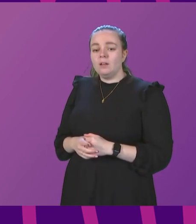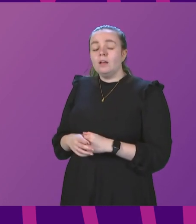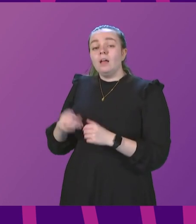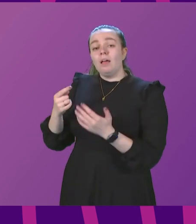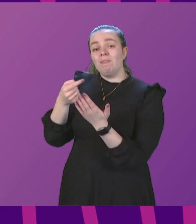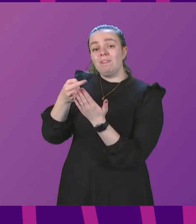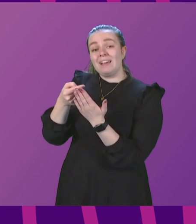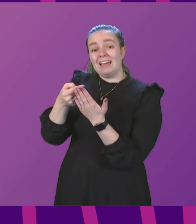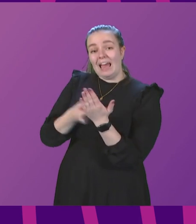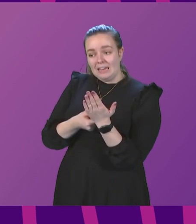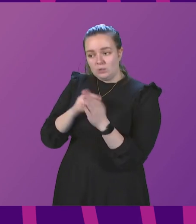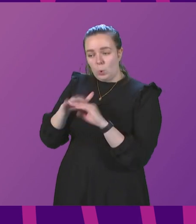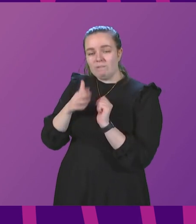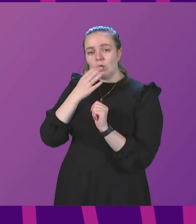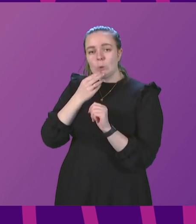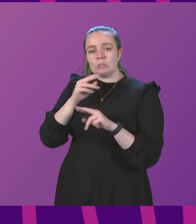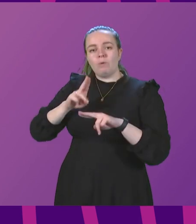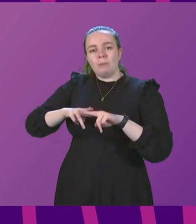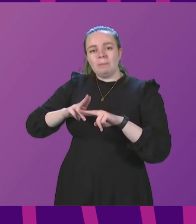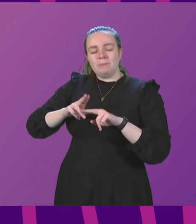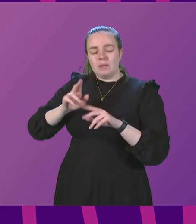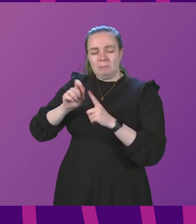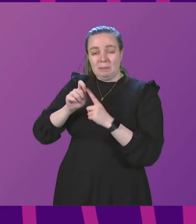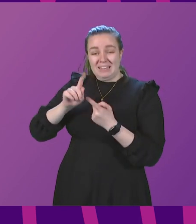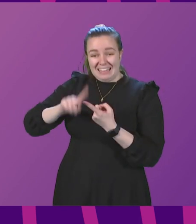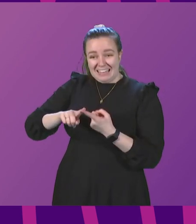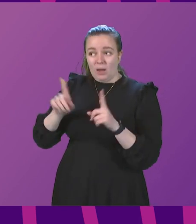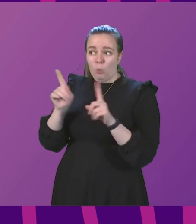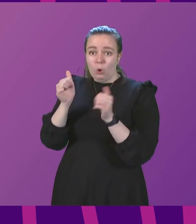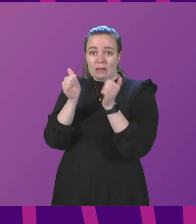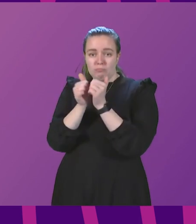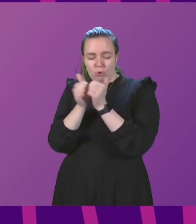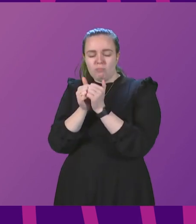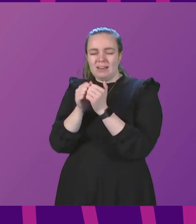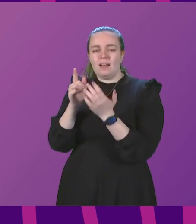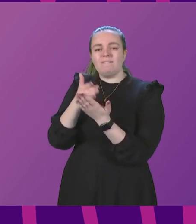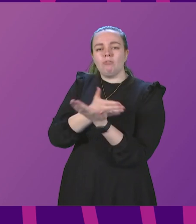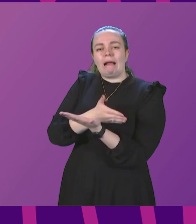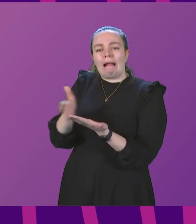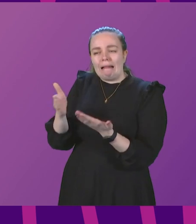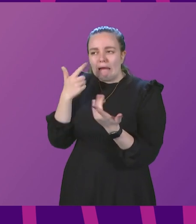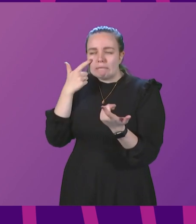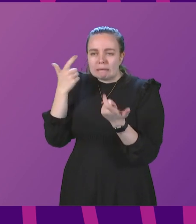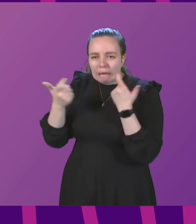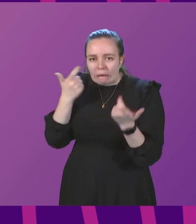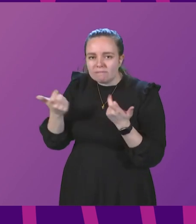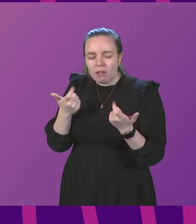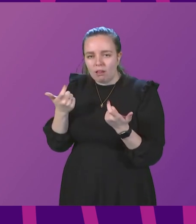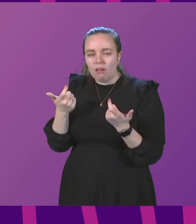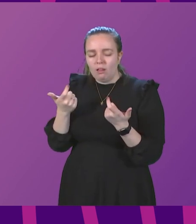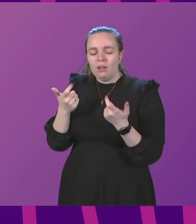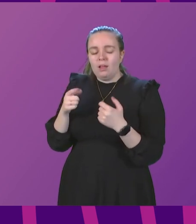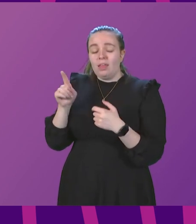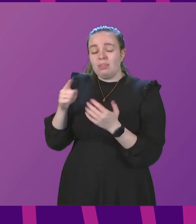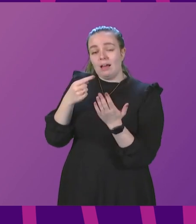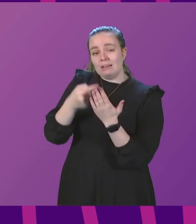on the use of PPE and what PPE is appropriate and in what circumstances is very carefully considered. It is guidance that